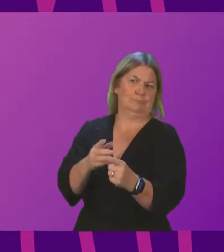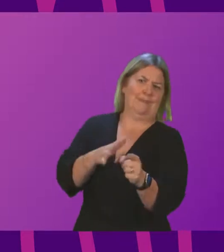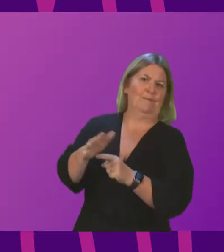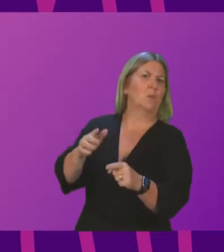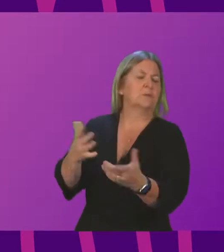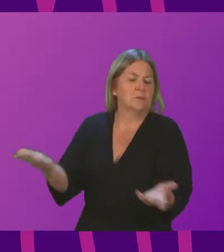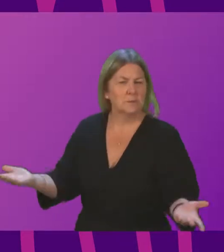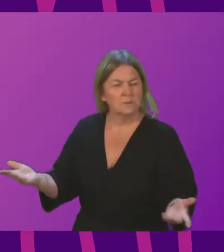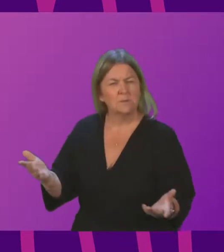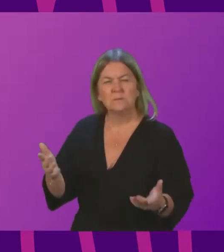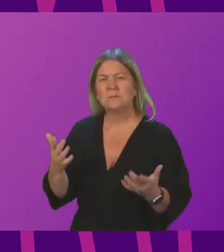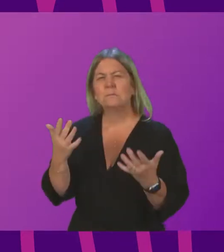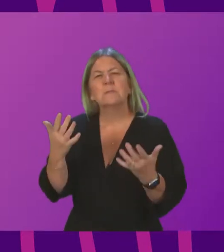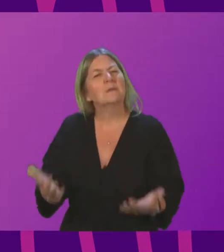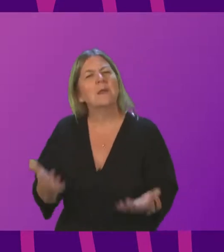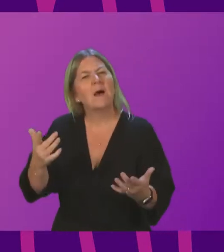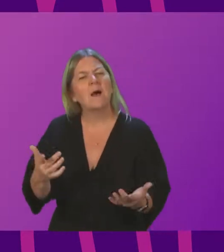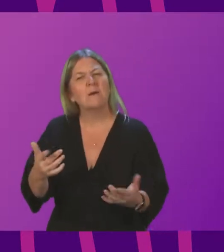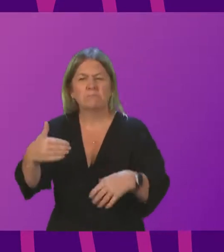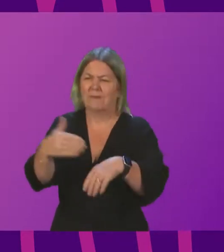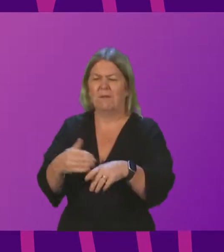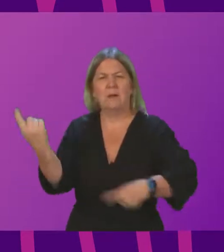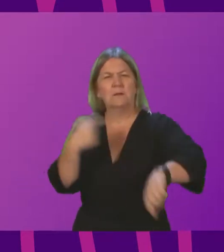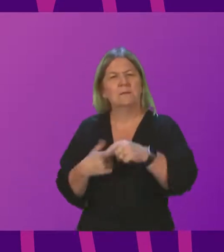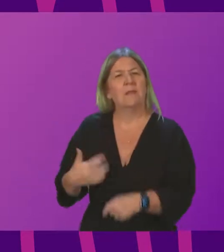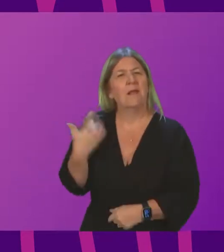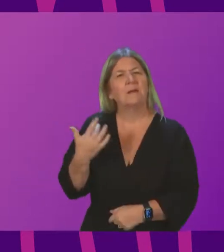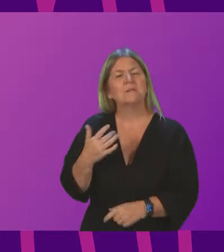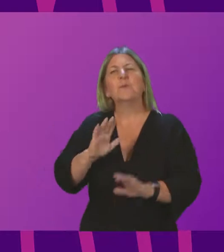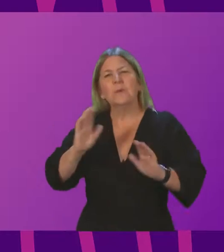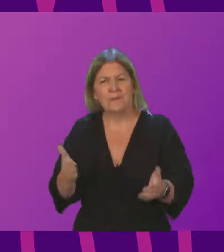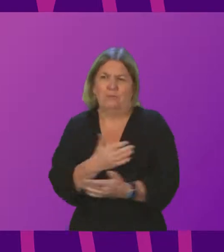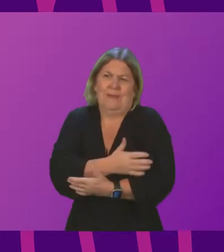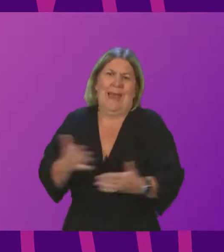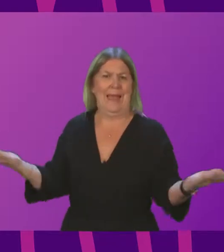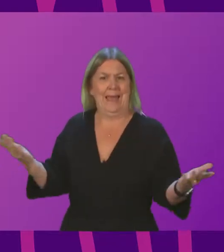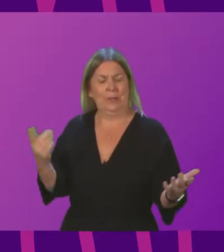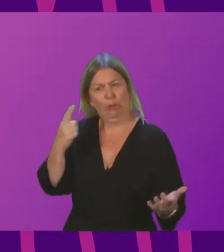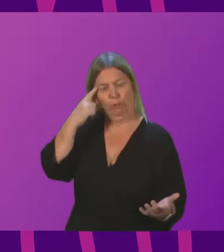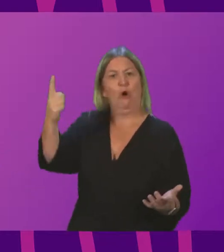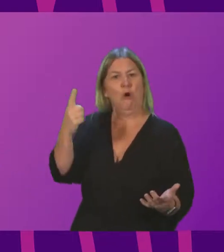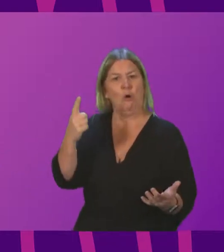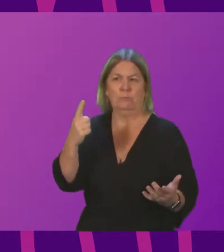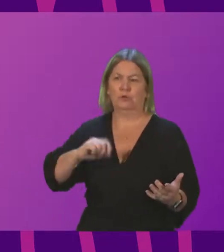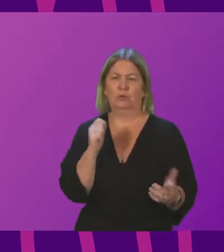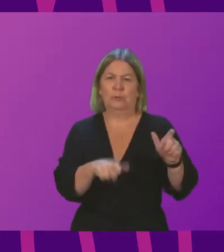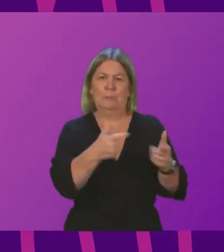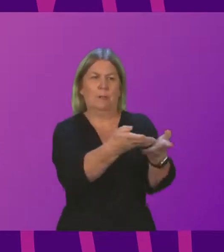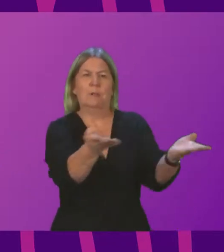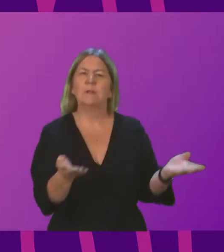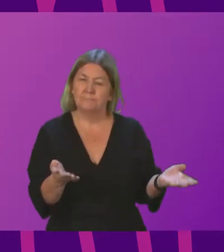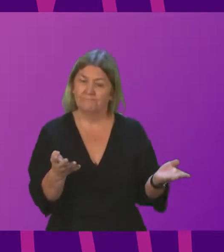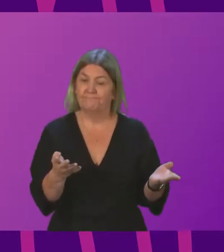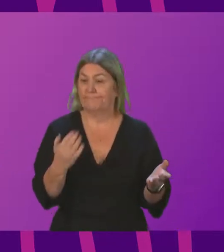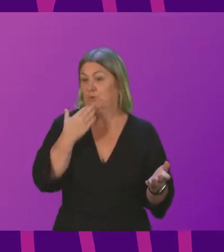constantly taken that affect our lives, but without any serious consideration to the interests of the Scottish people. The latest example is the New